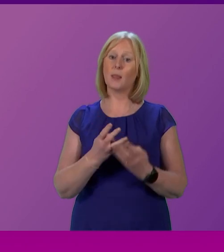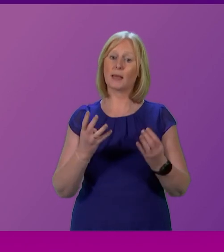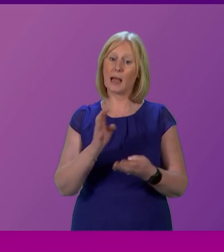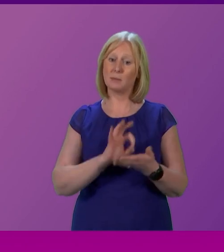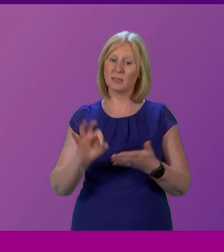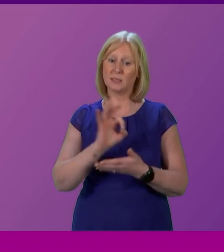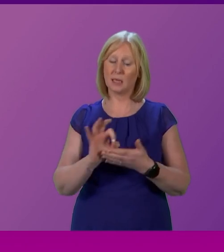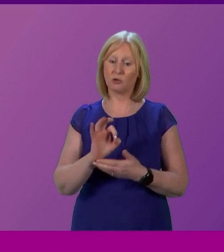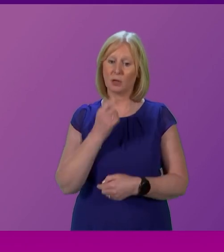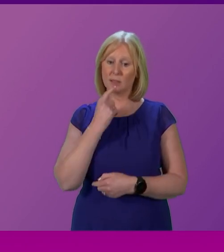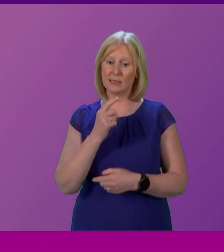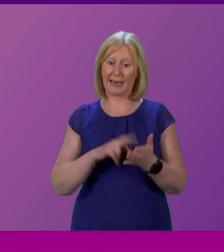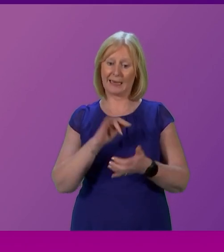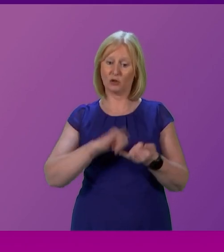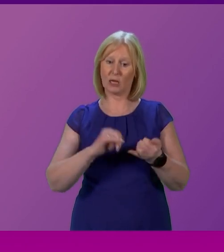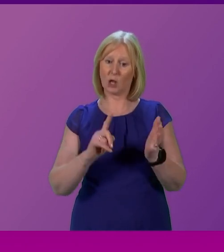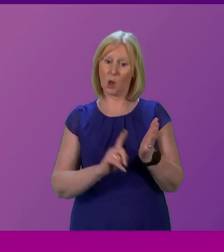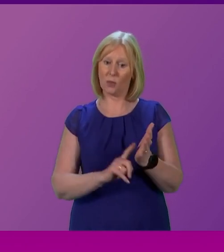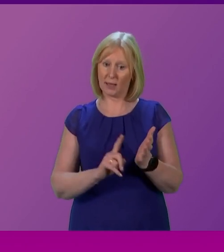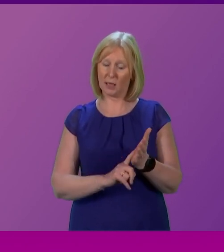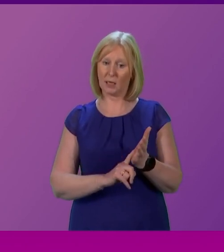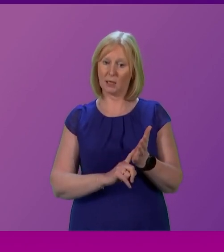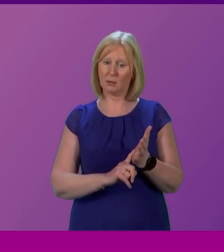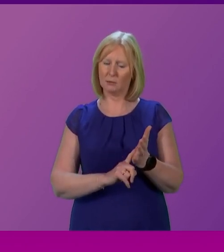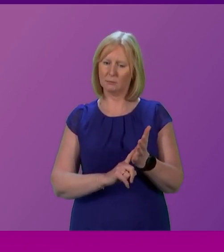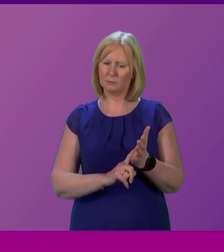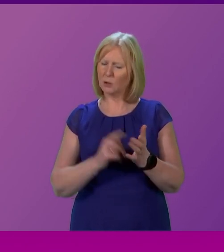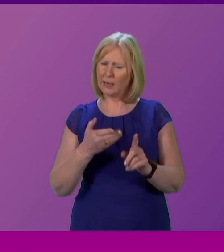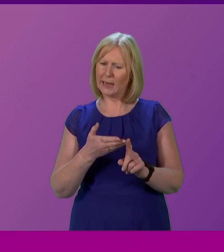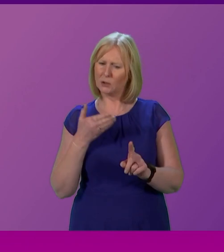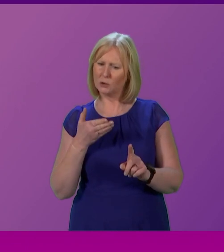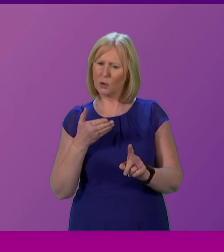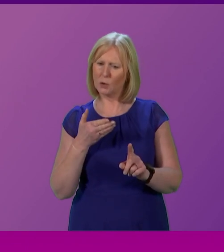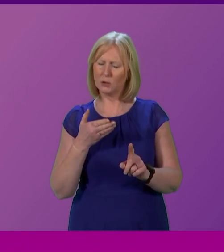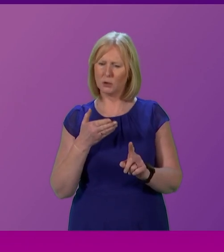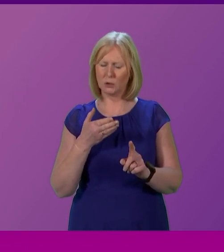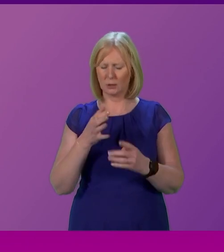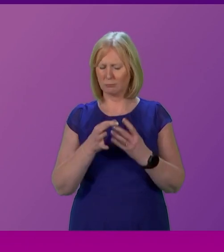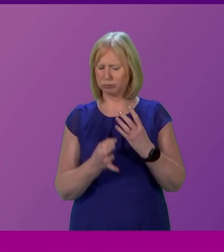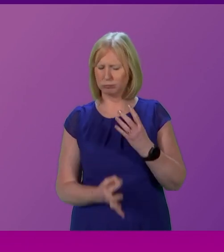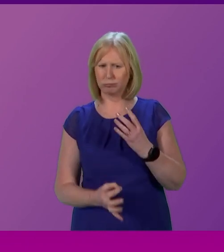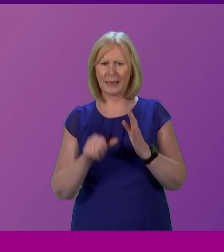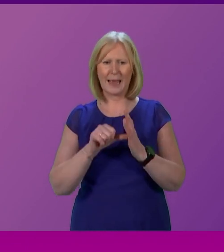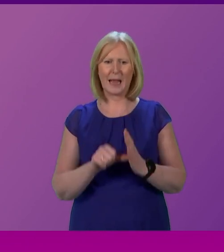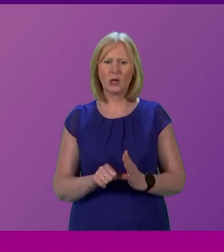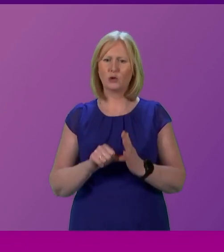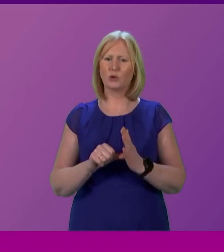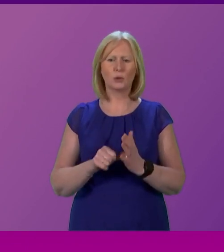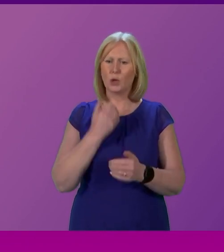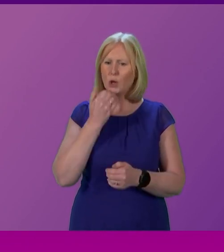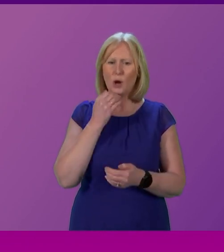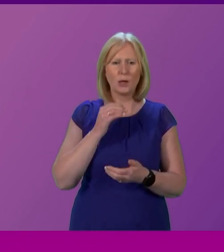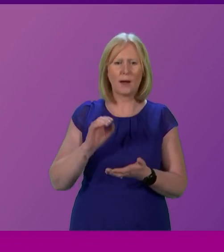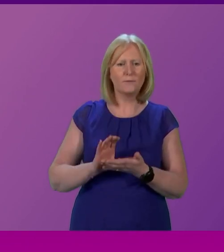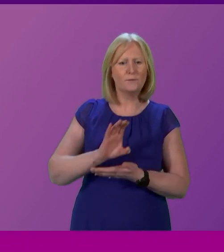referred to NHS Lothian today, he did not acknowledge the long-standing deep issues in relation to underfunding. The